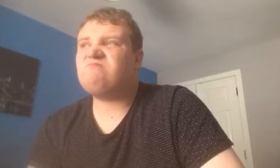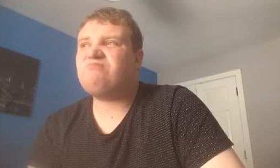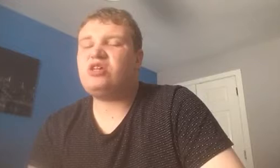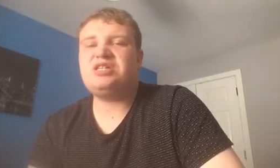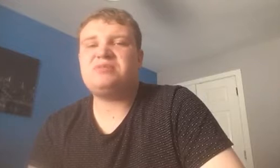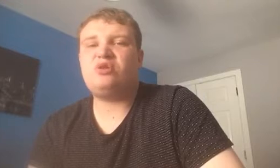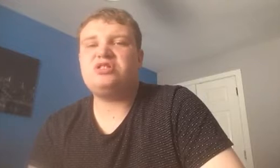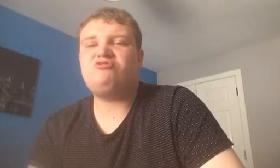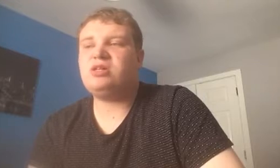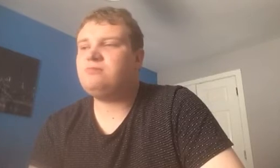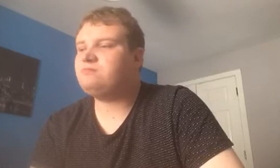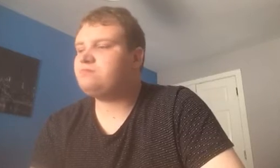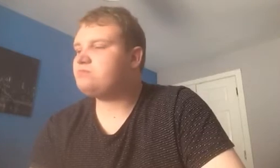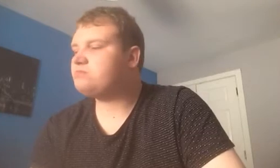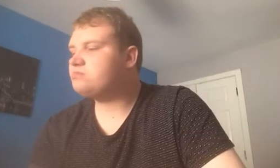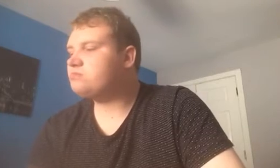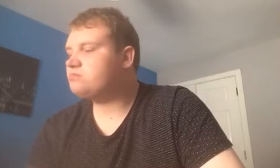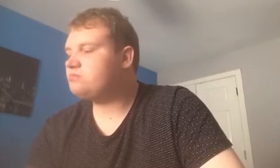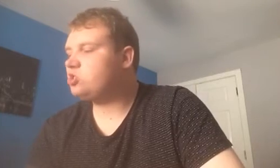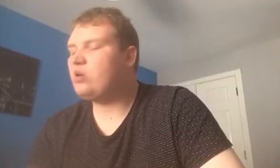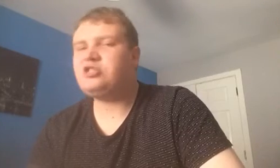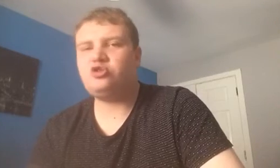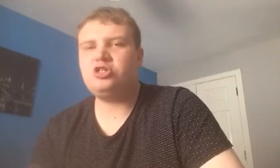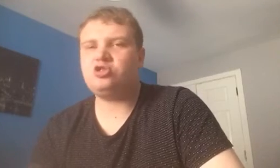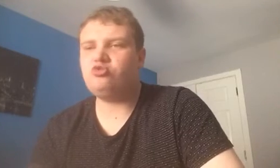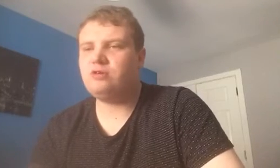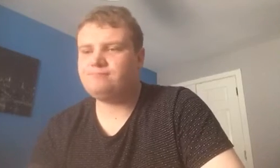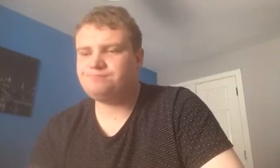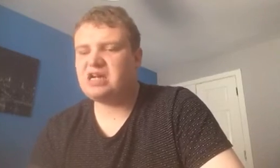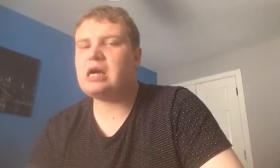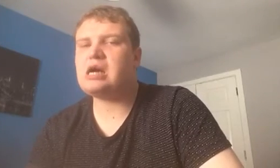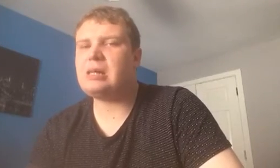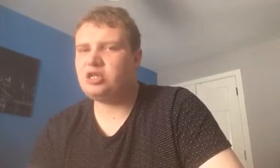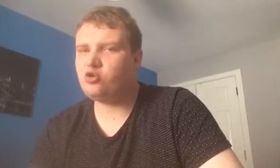Pretty disappointed, really. 22 years old. Clinical.